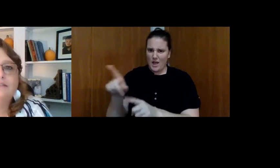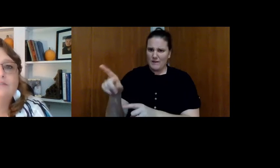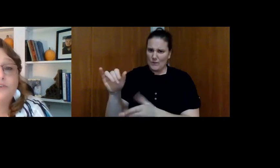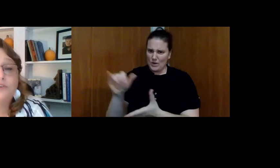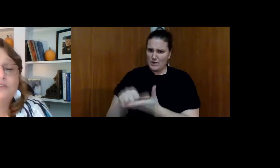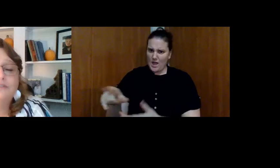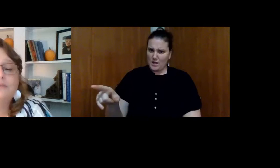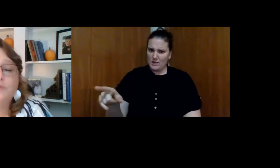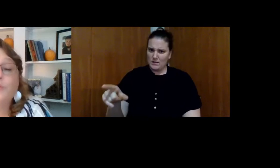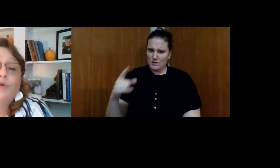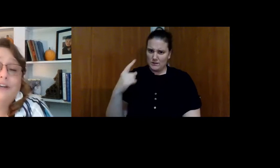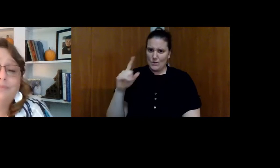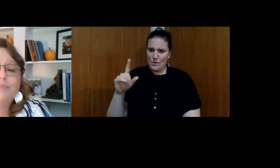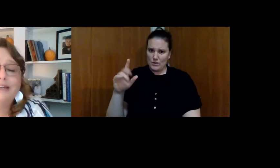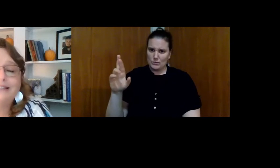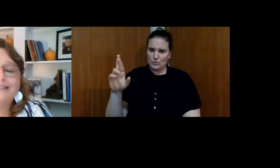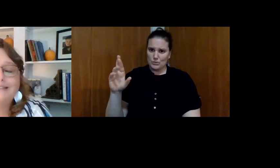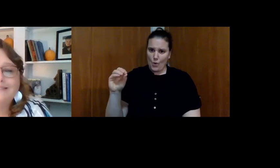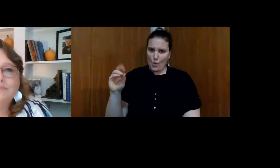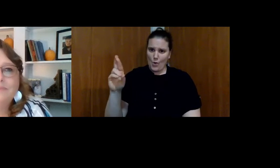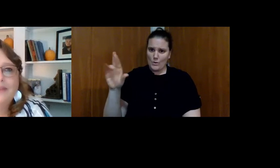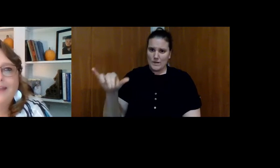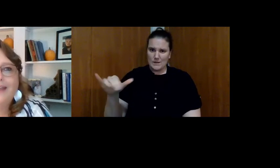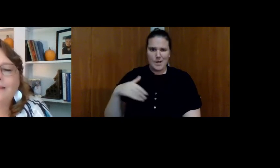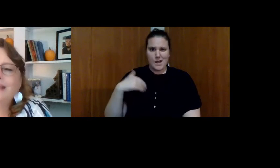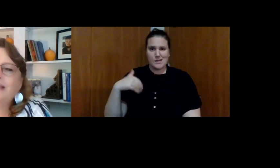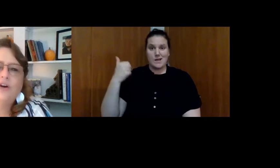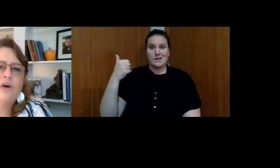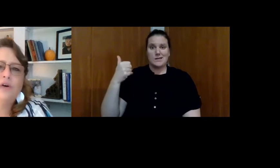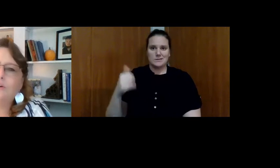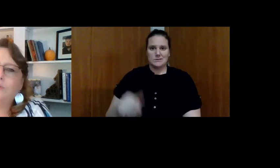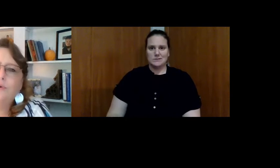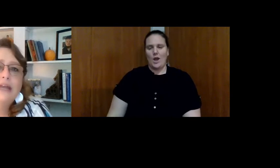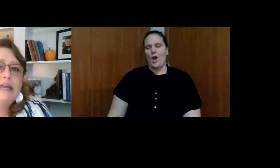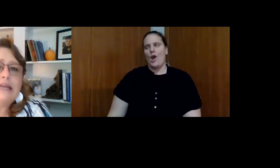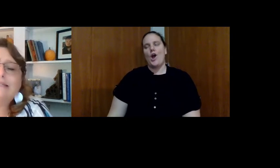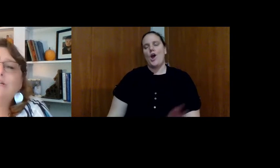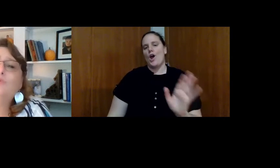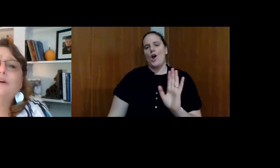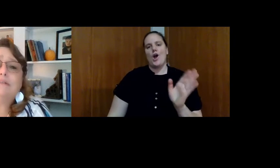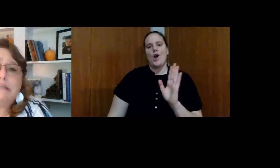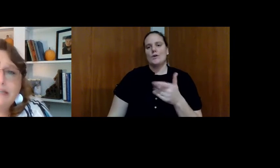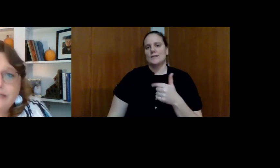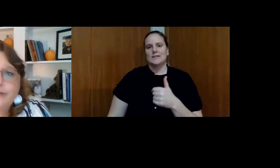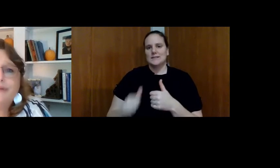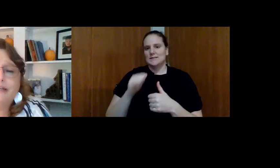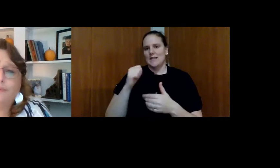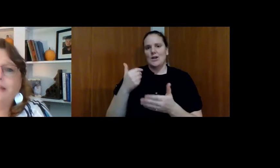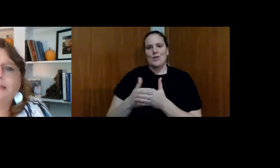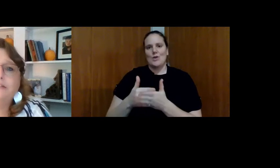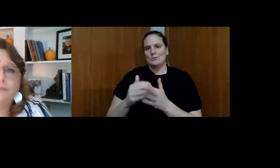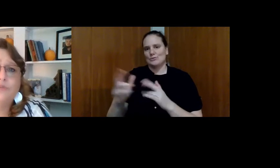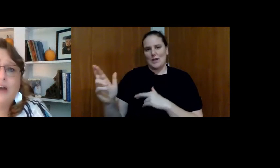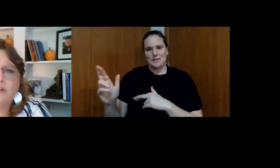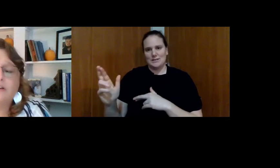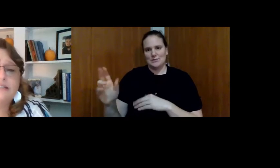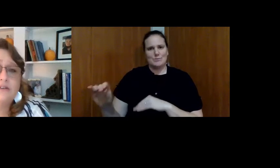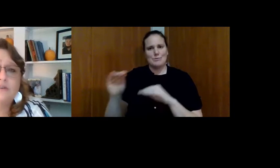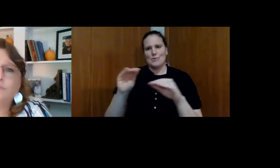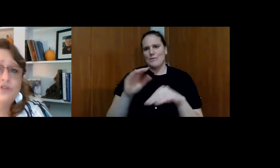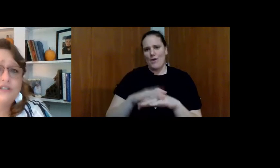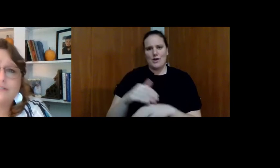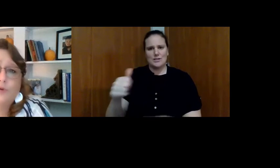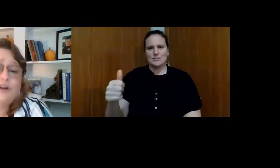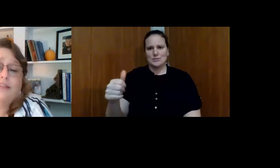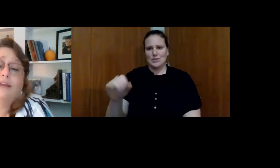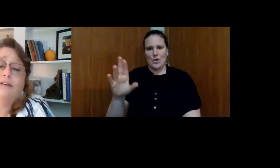that for Rory, my youngest. And I'm like, oh, no, he's nowhere near being ready to move out on